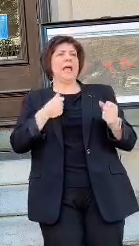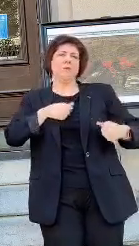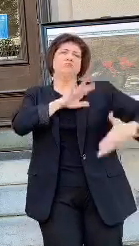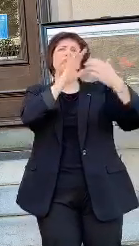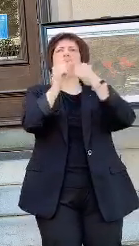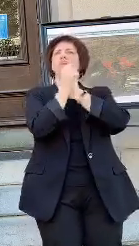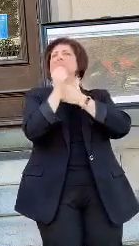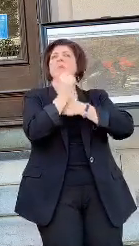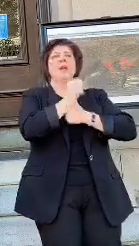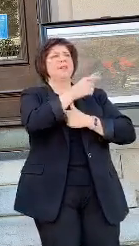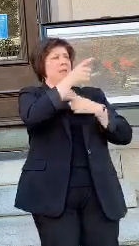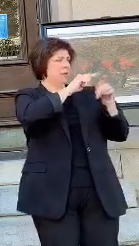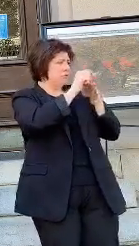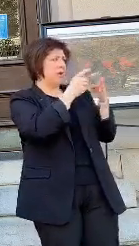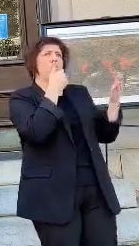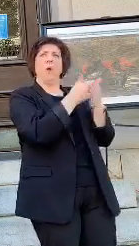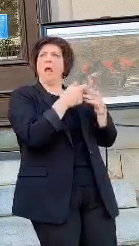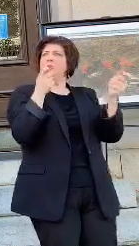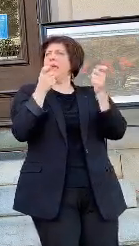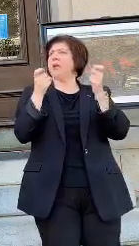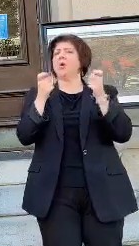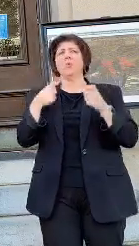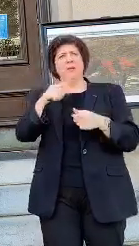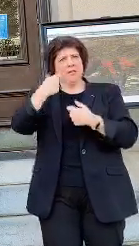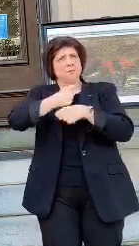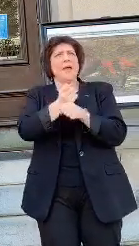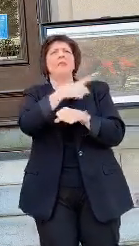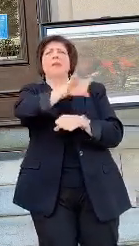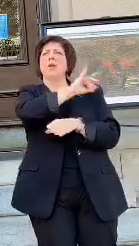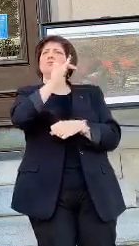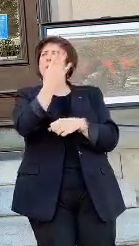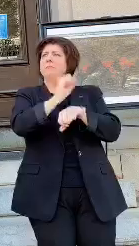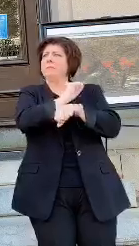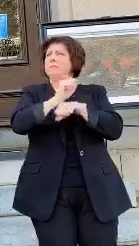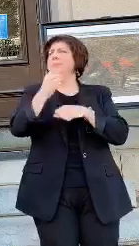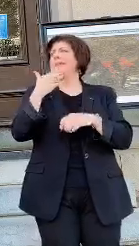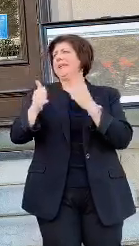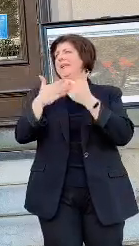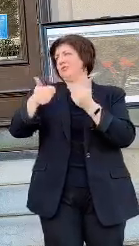to handle these situations. We have to make their job easier. And that's what we're going to do.